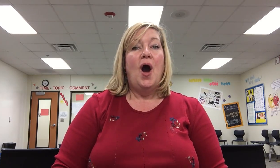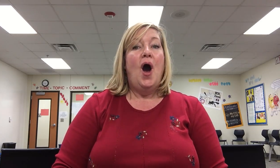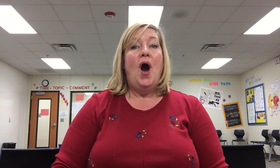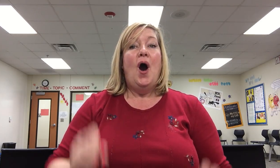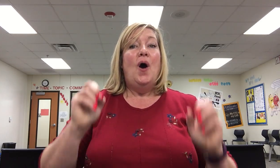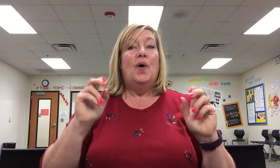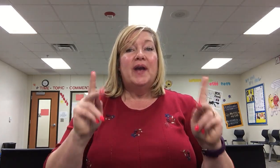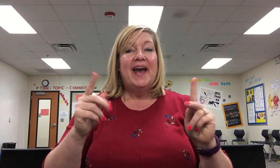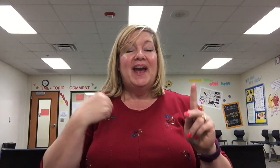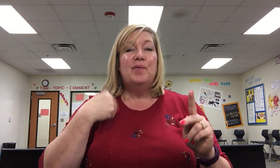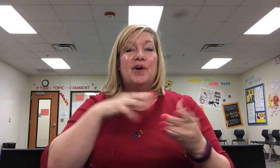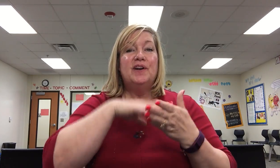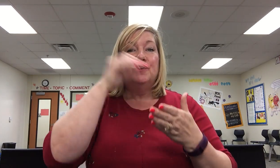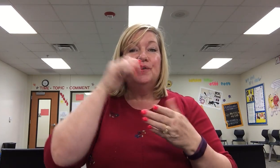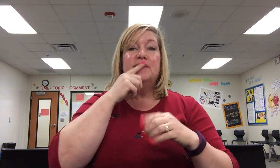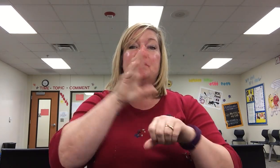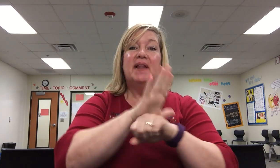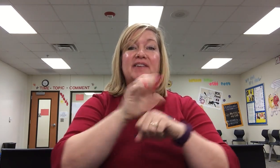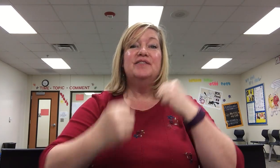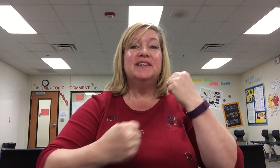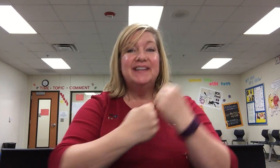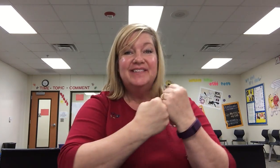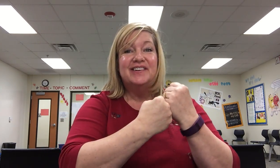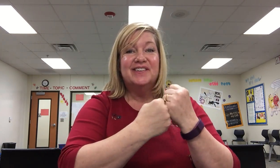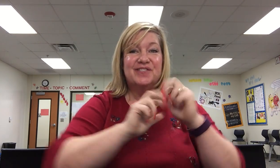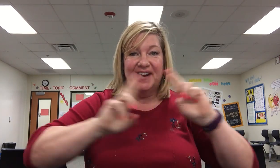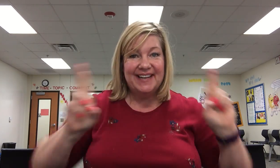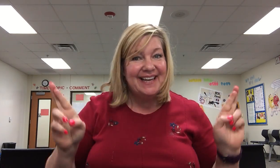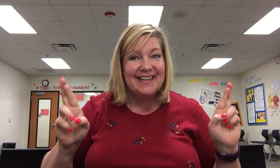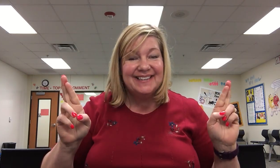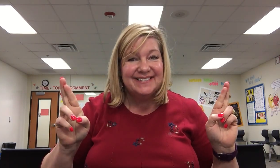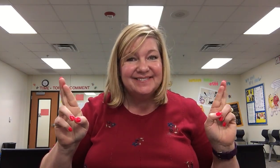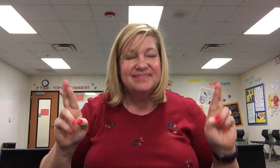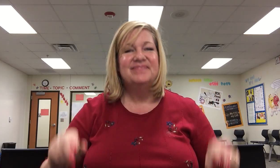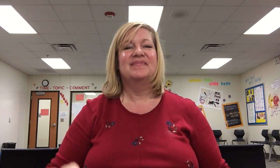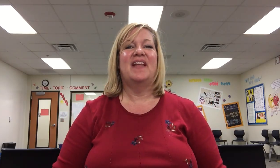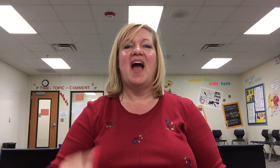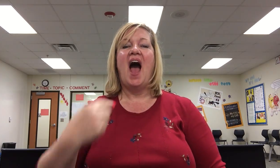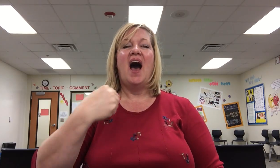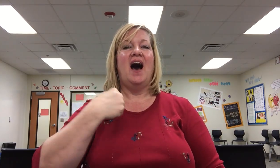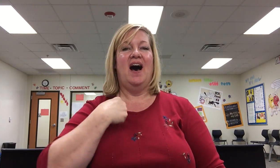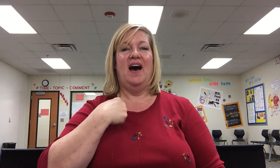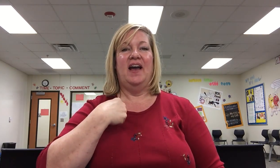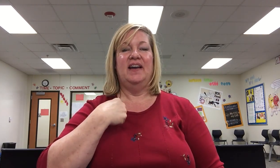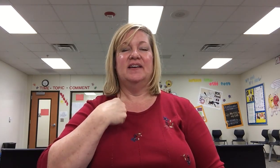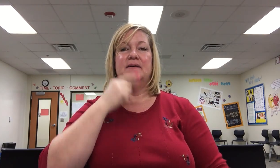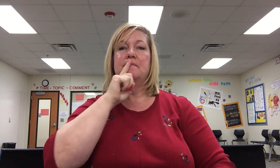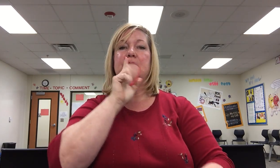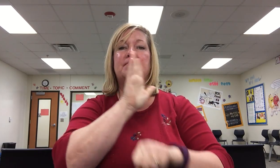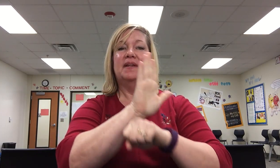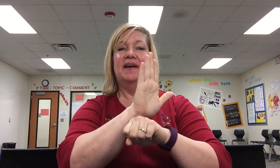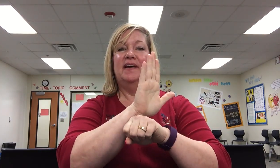Okay, we're going to learn the Pledge of Allegiance. Ready? I pledge